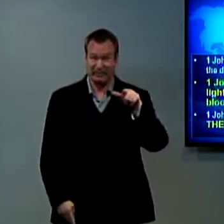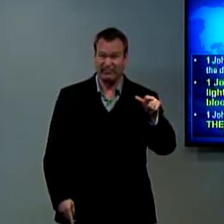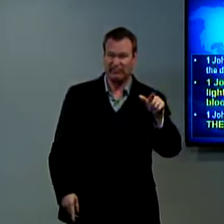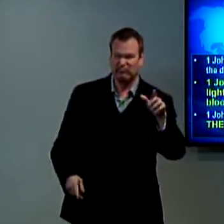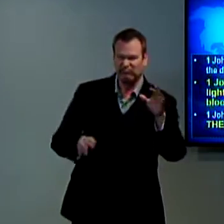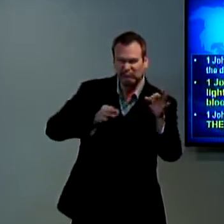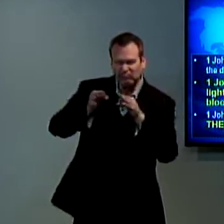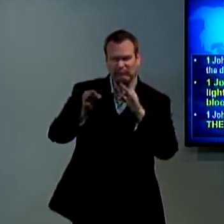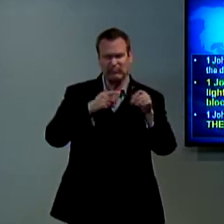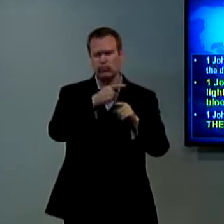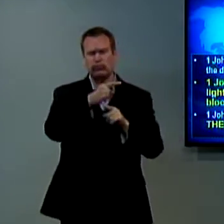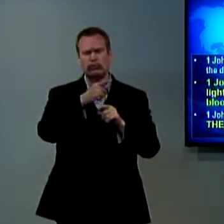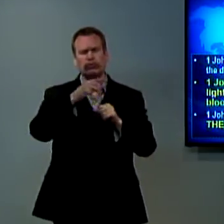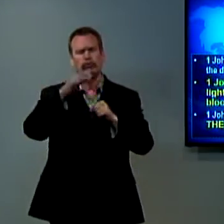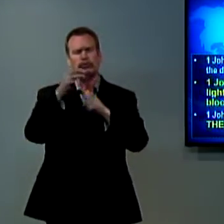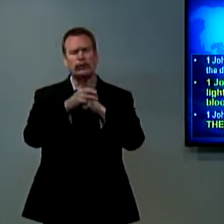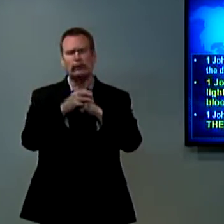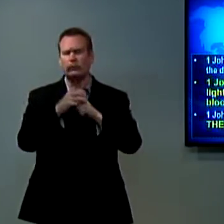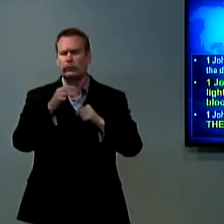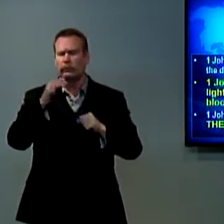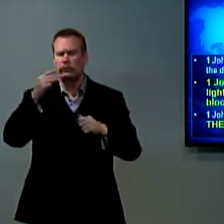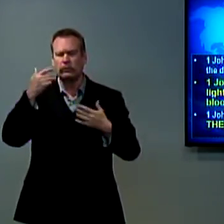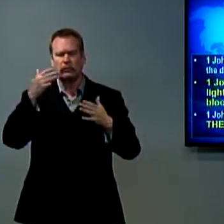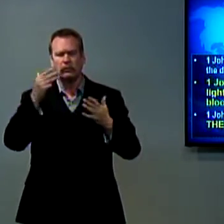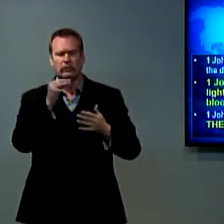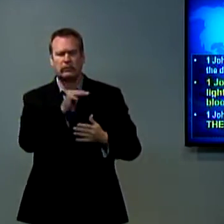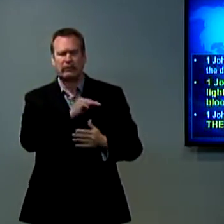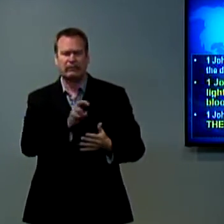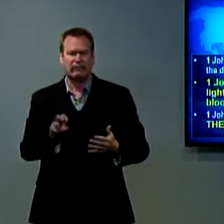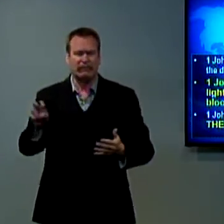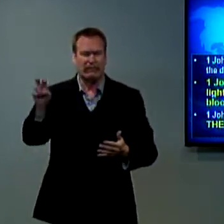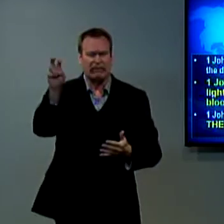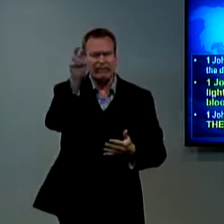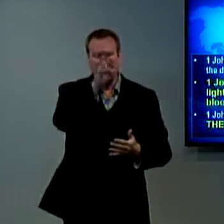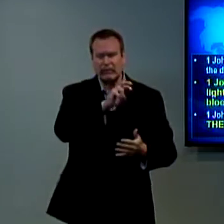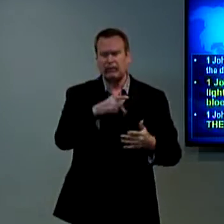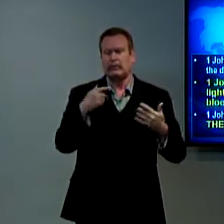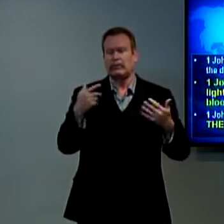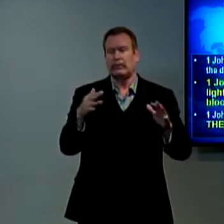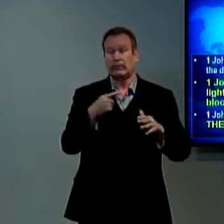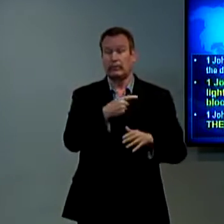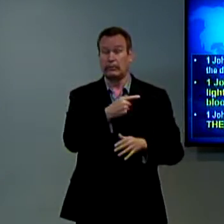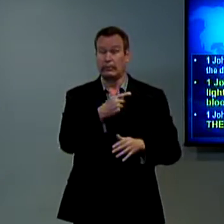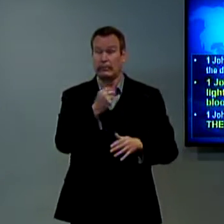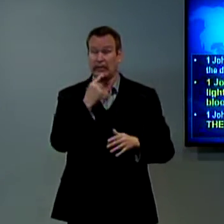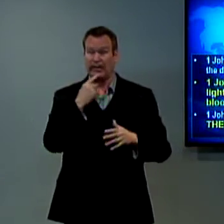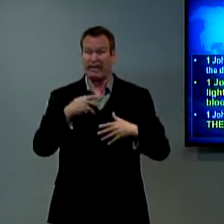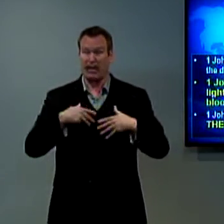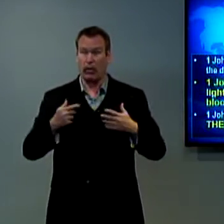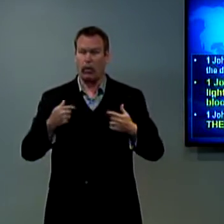darkness and says they have fellowship with God. And, you know, mission, in missions work,